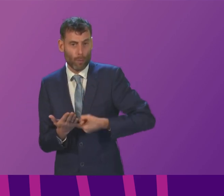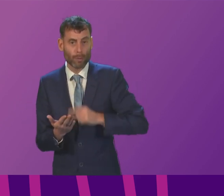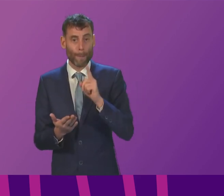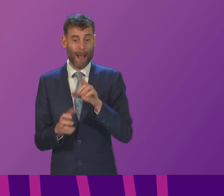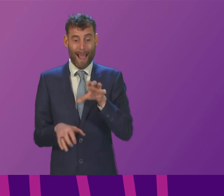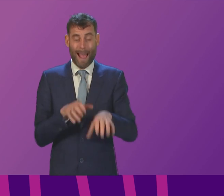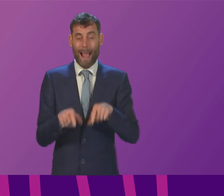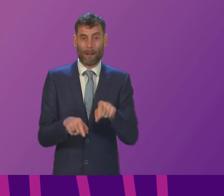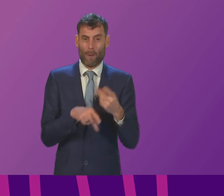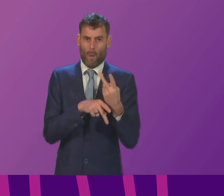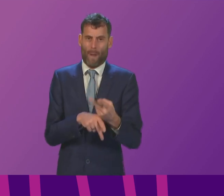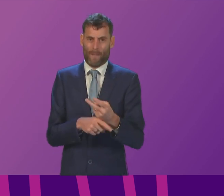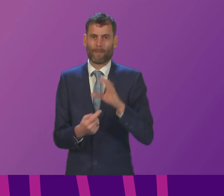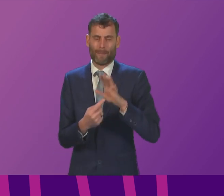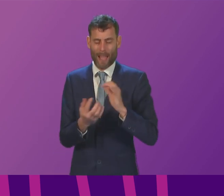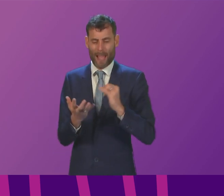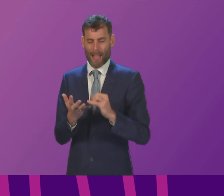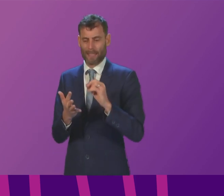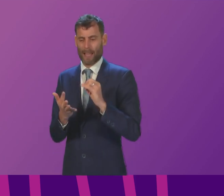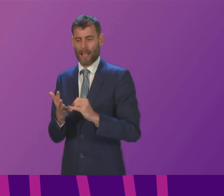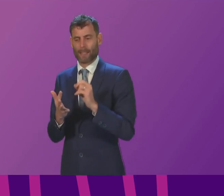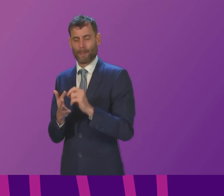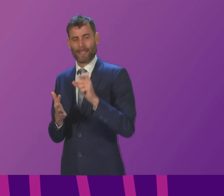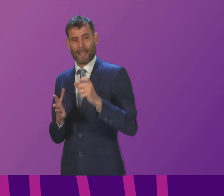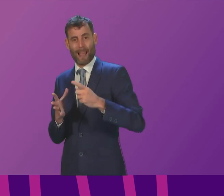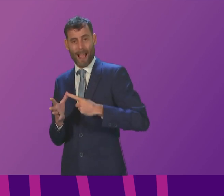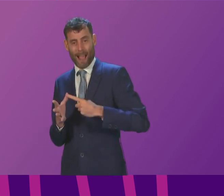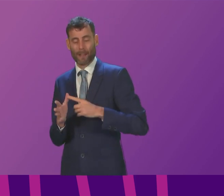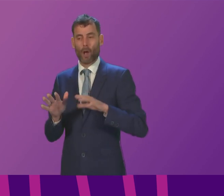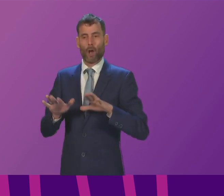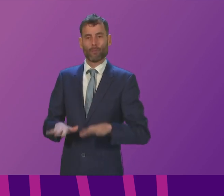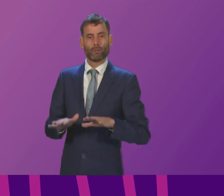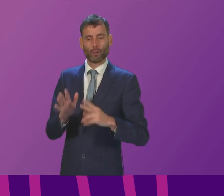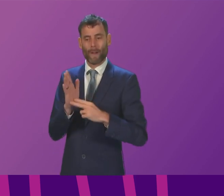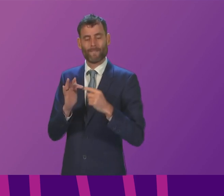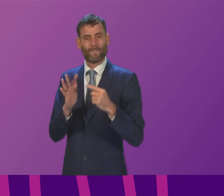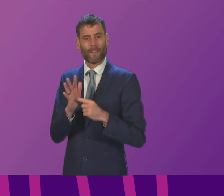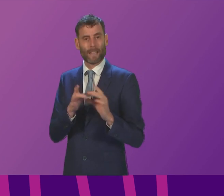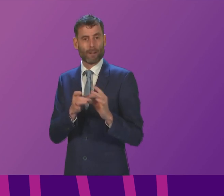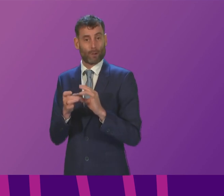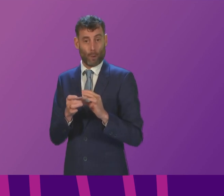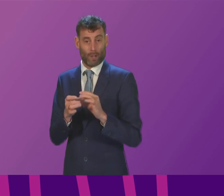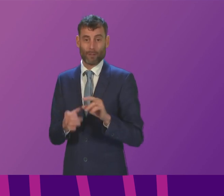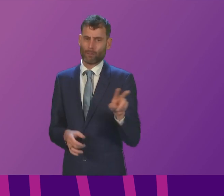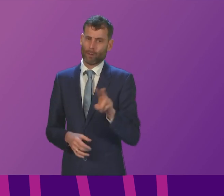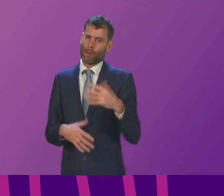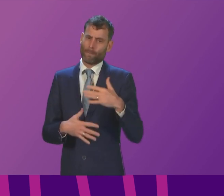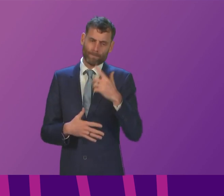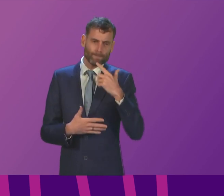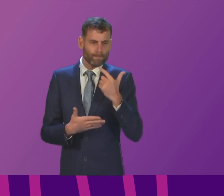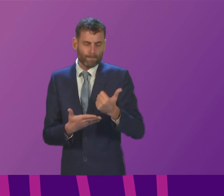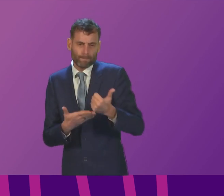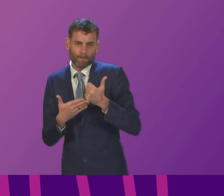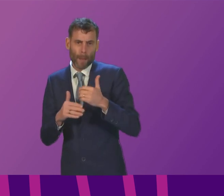input from organisations like the SSPCA and the British Veterinary Association who played a very constructive role as members of the firework